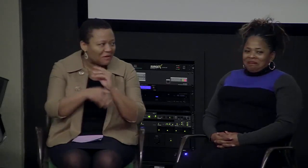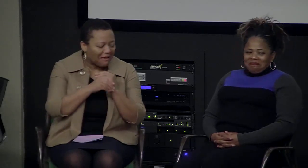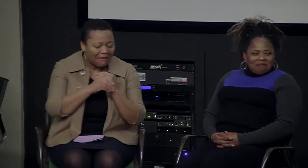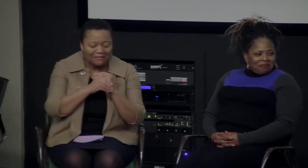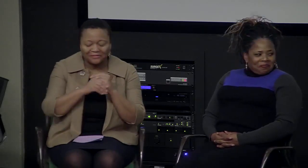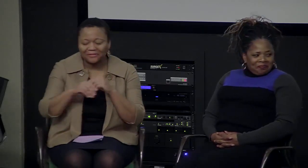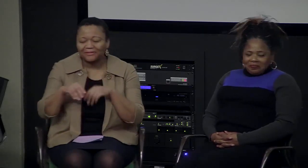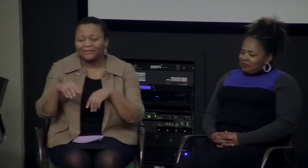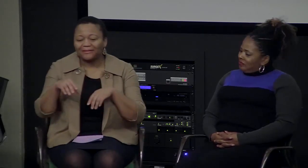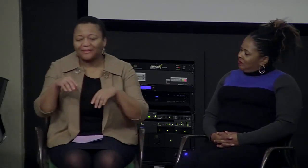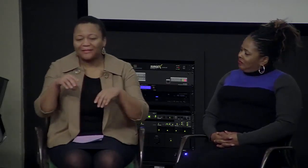to that as well.